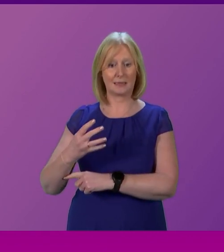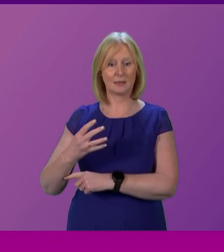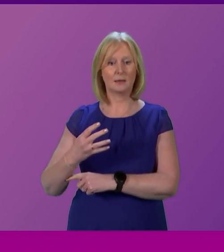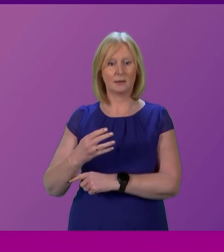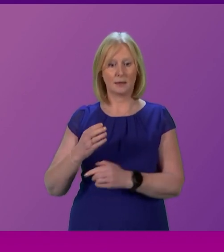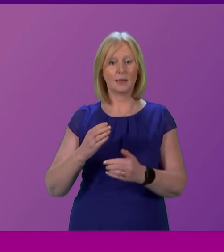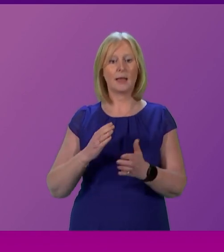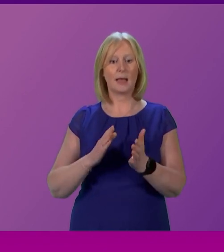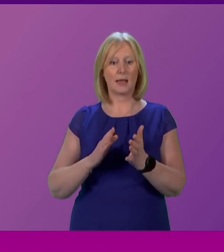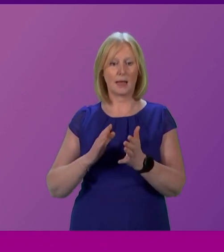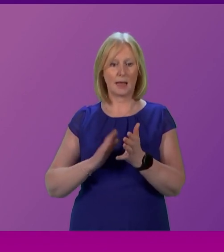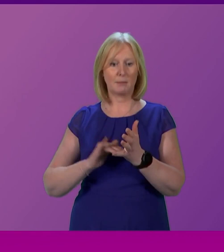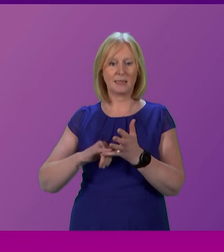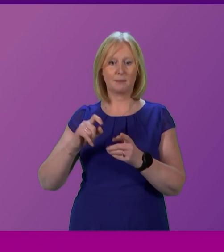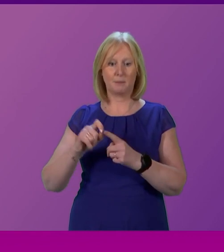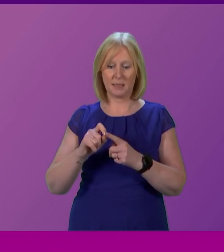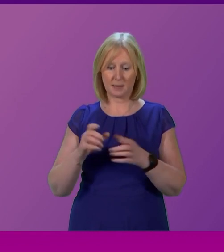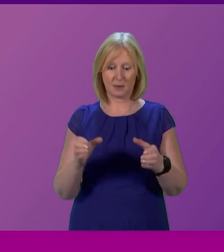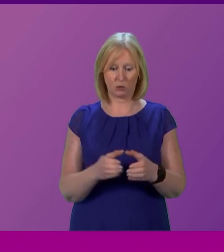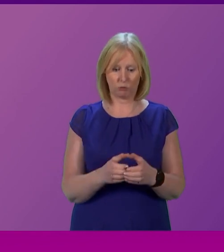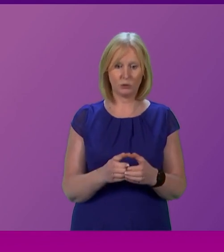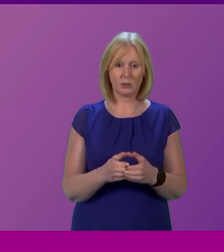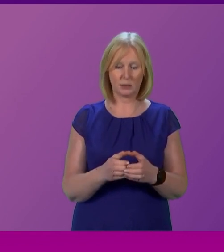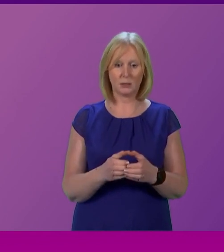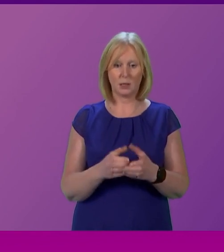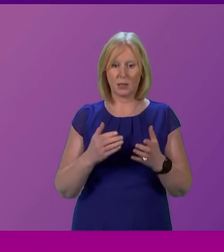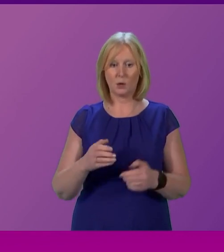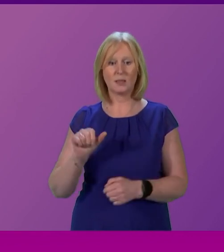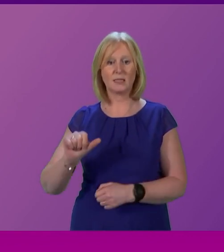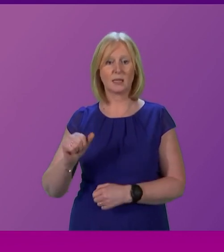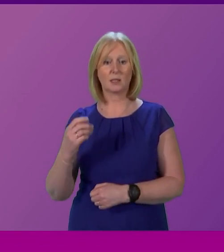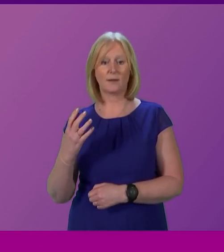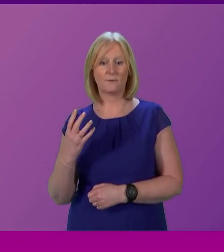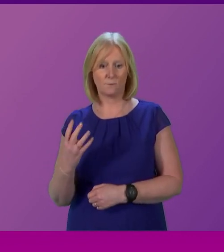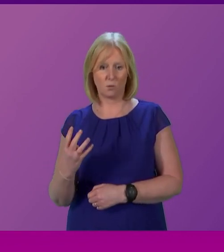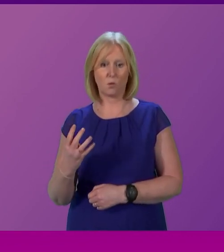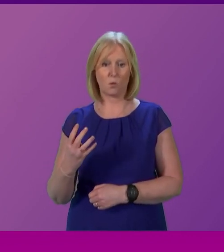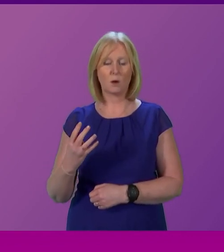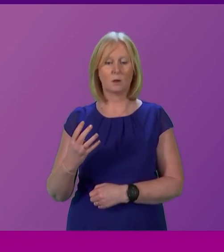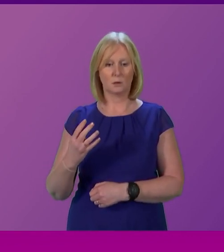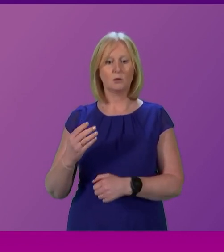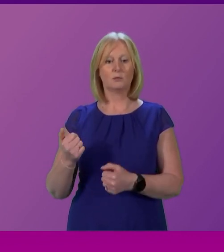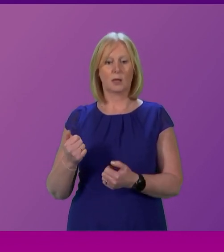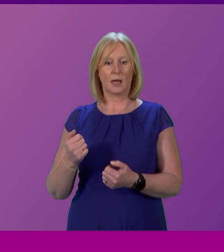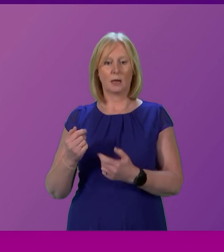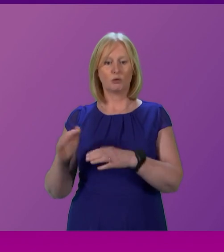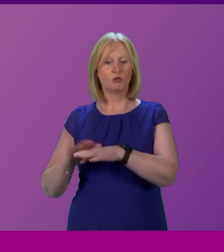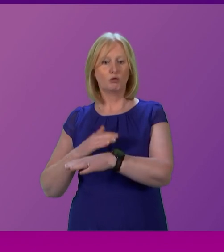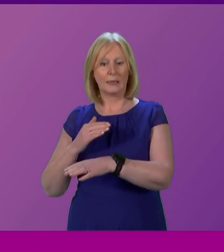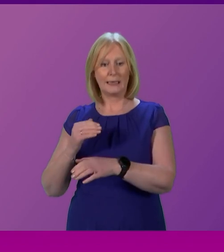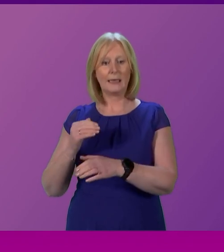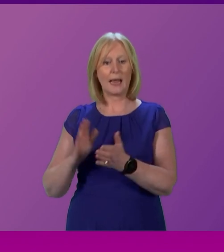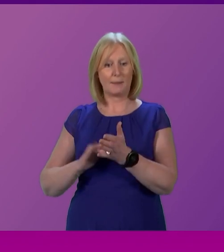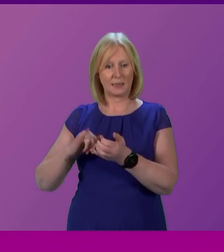MSPs were in minority. We now have 64 and eight Green MSPs all standing openly for independence.